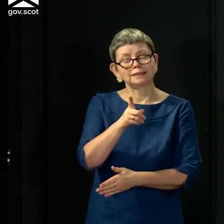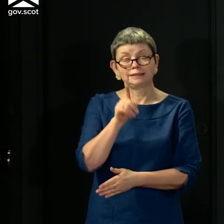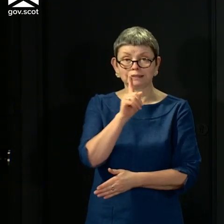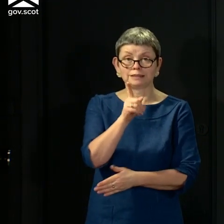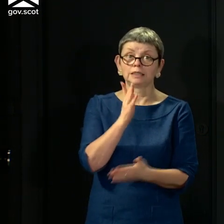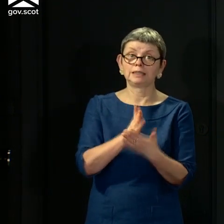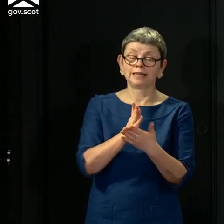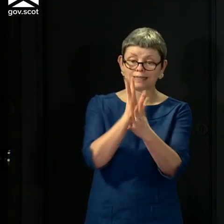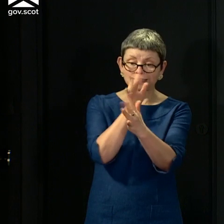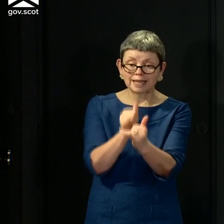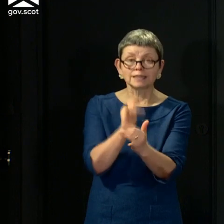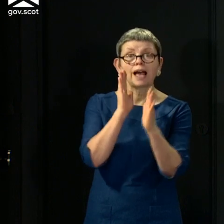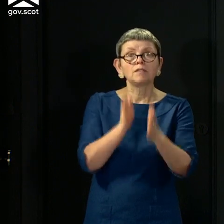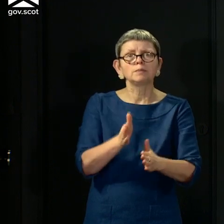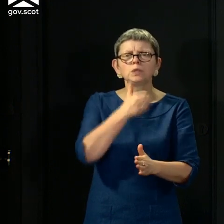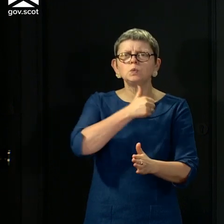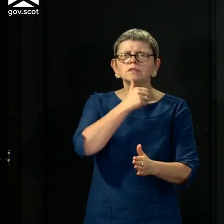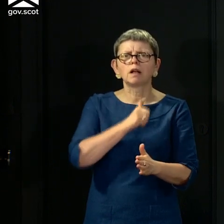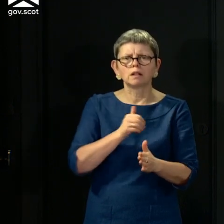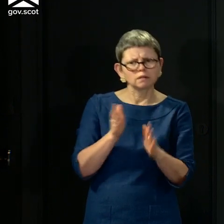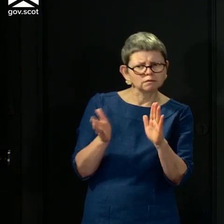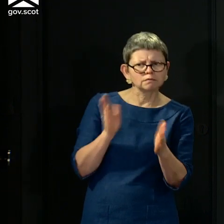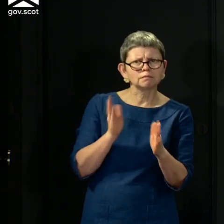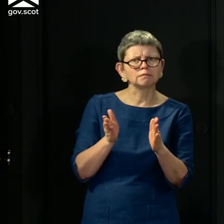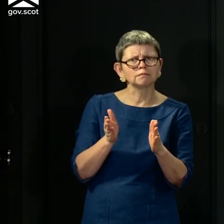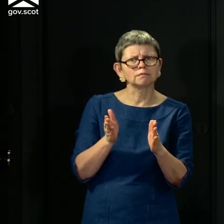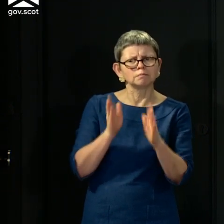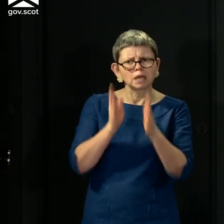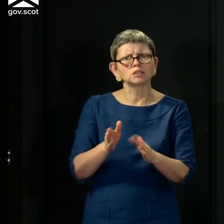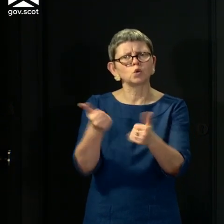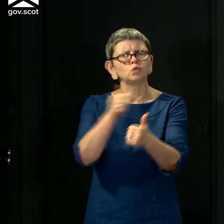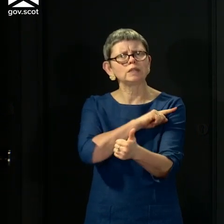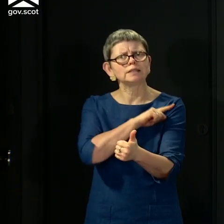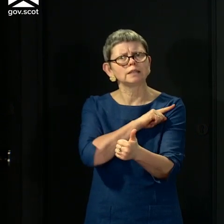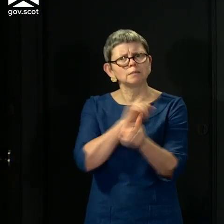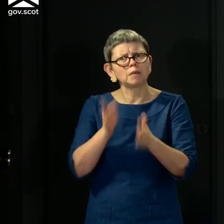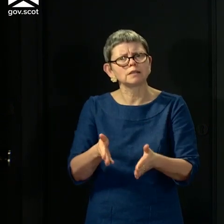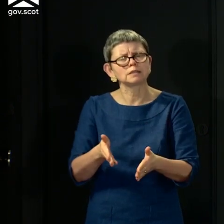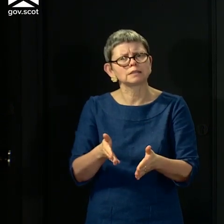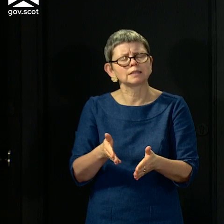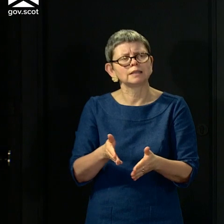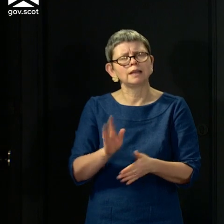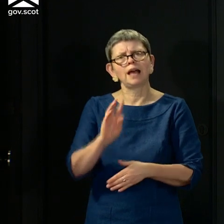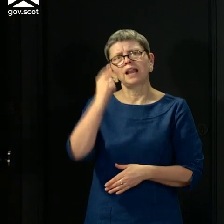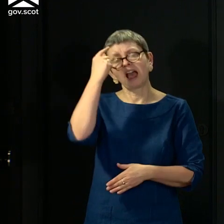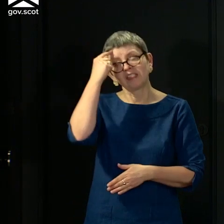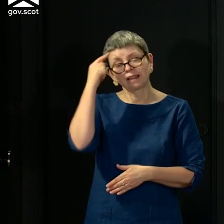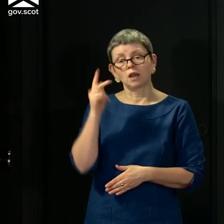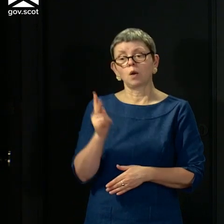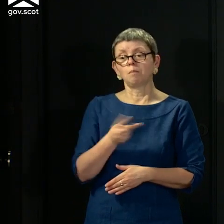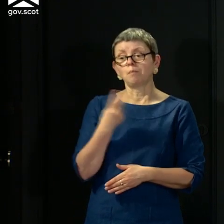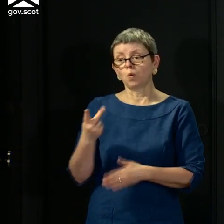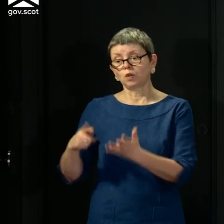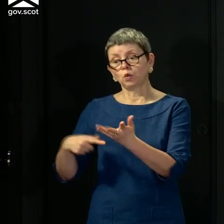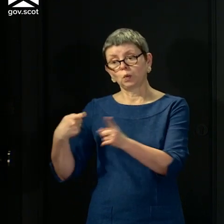be useful, and one of the things that I think is entirely understandable, and it's something both the UK government and the Scottish government